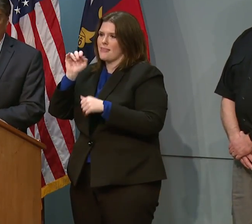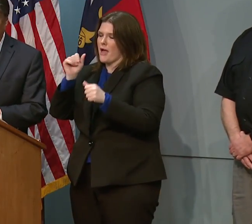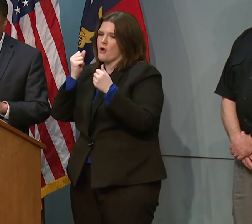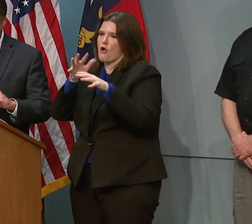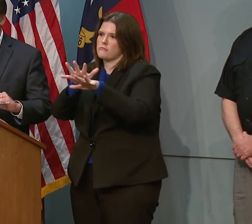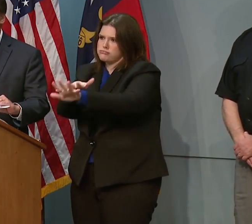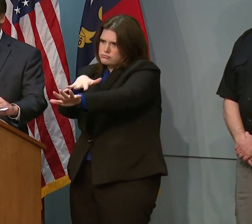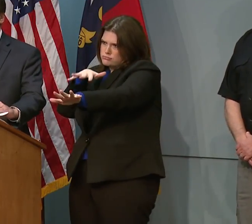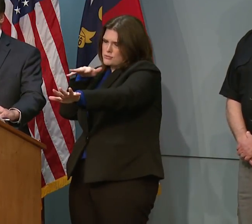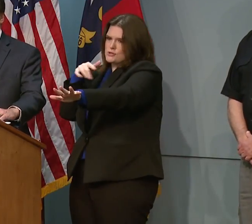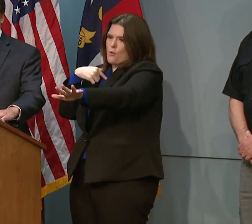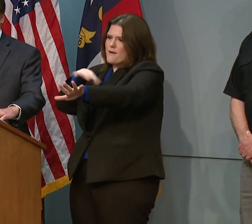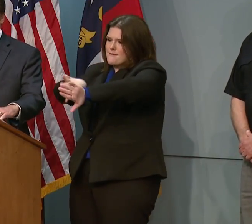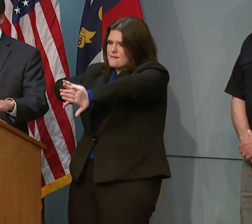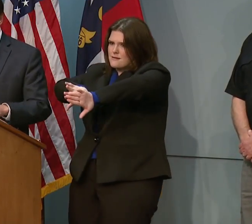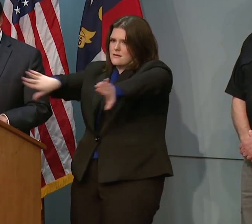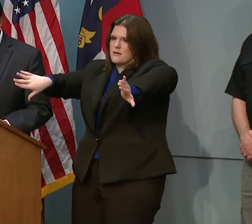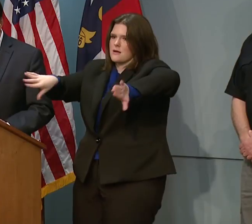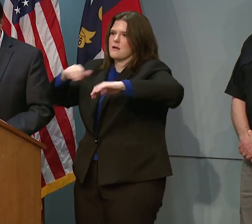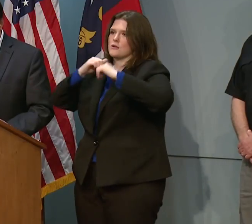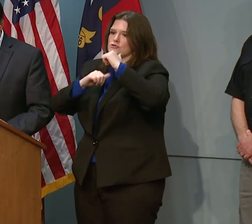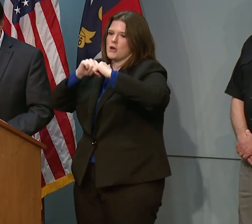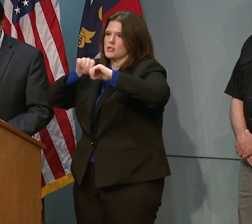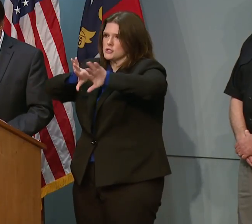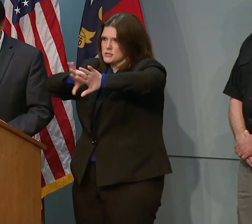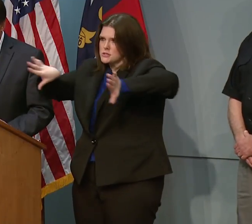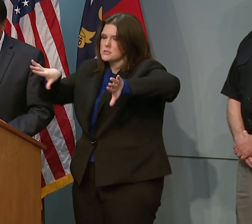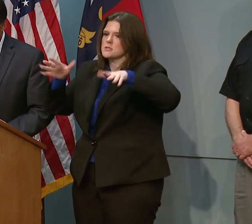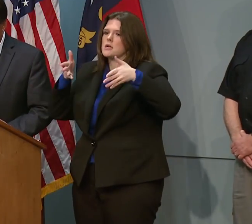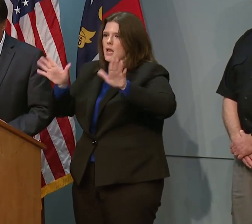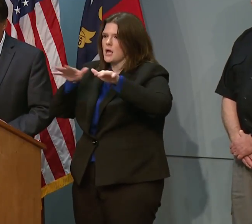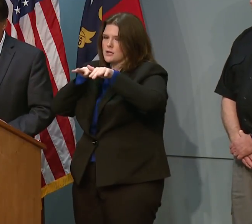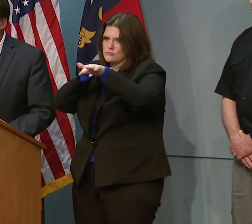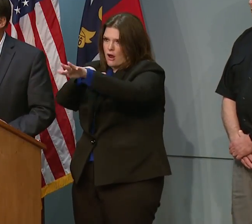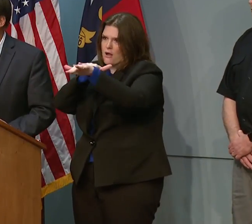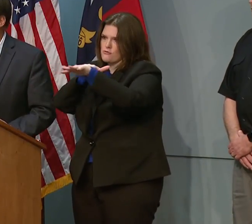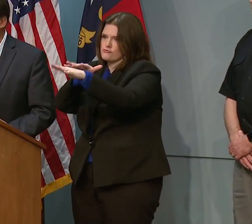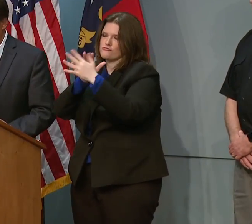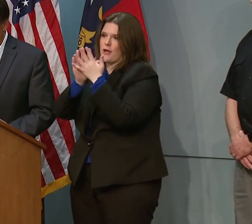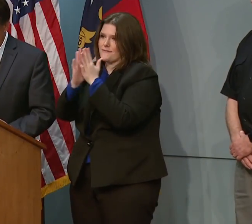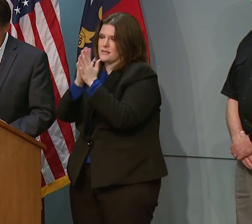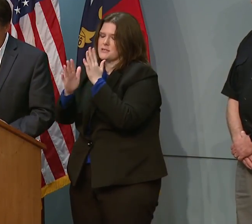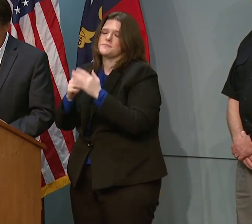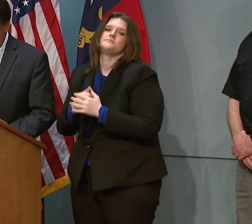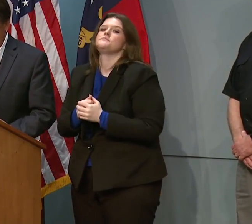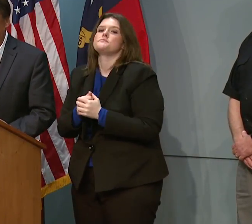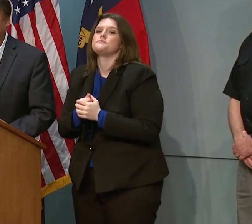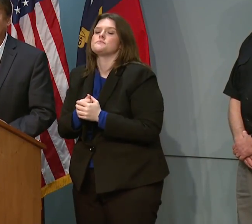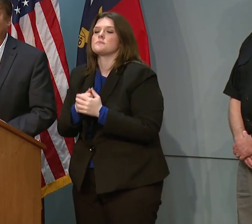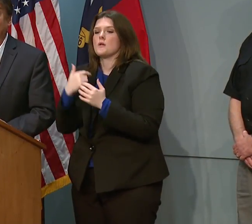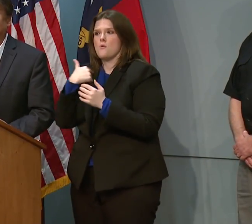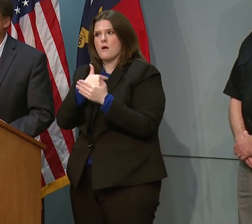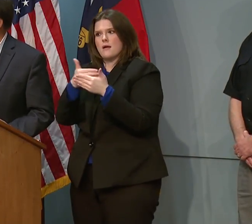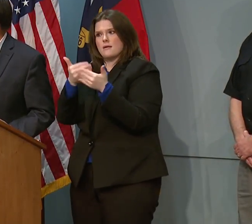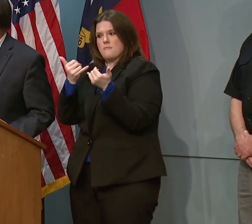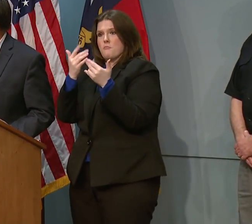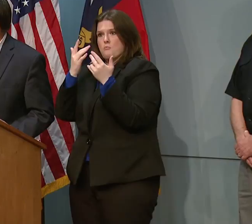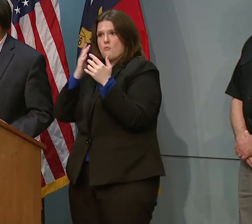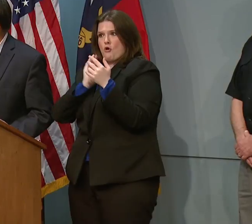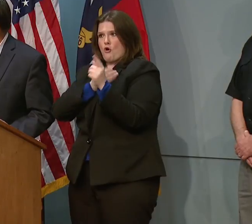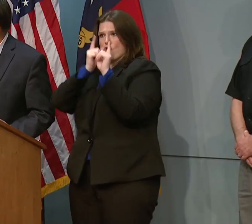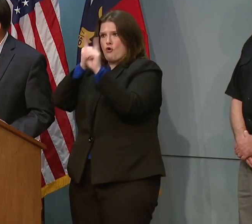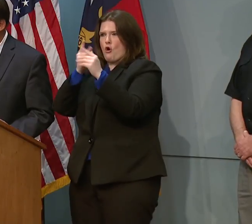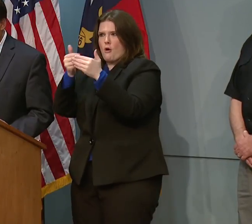up traffic. We've removed those construction zones in the last several hours. Again, our goal is to be over-prepared and hopefully